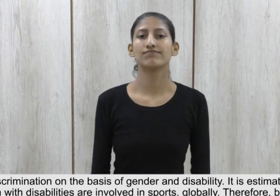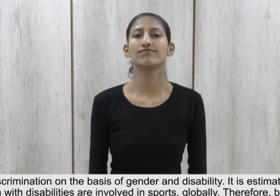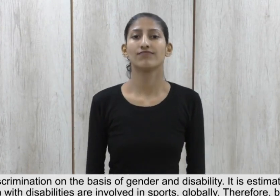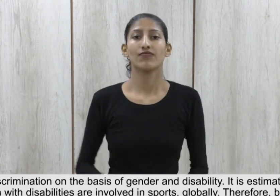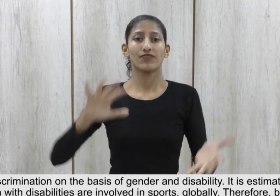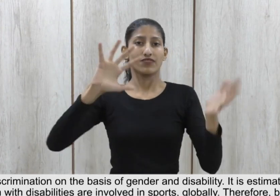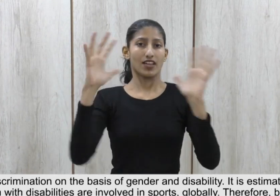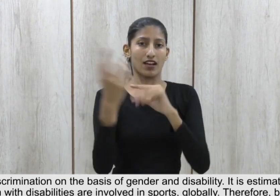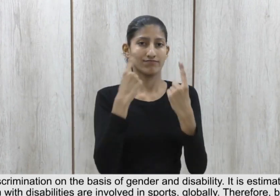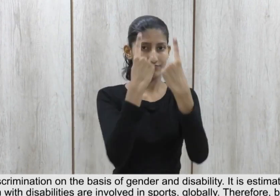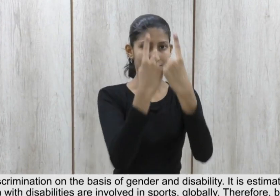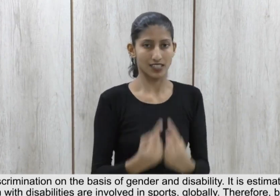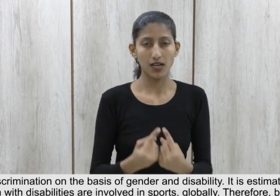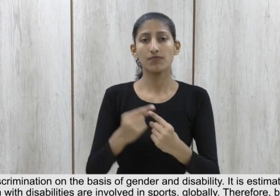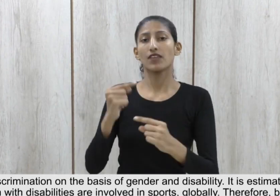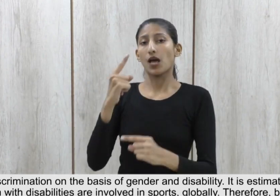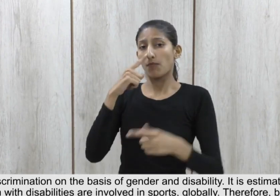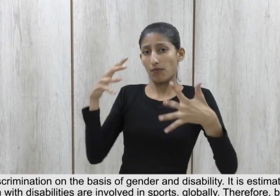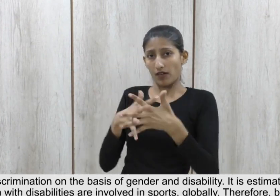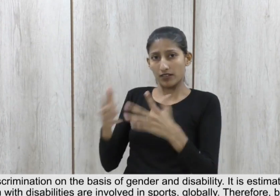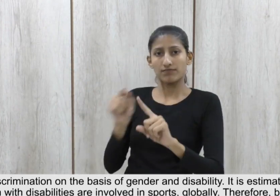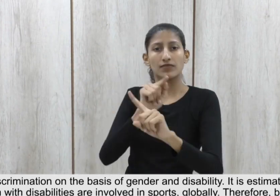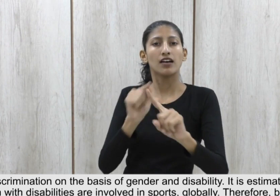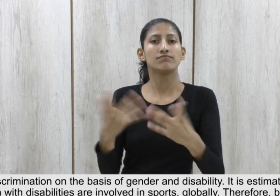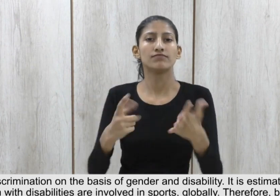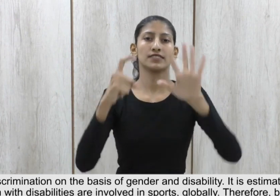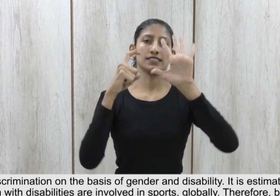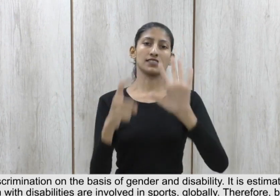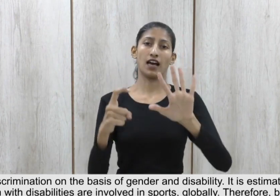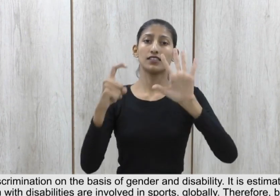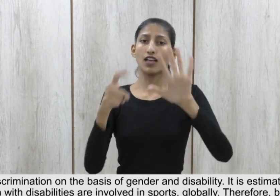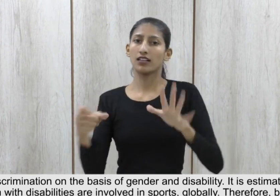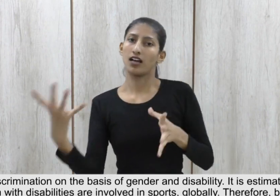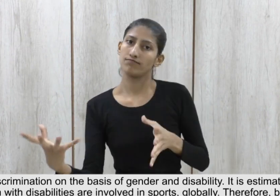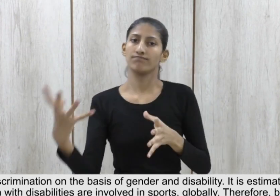with disabilities are involved in sports globally